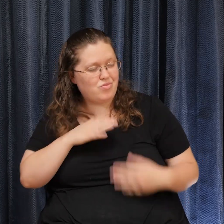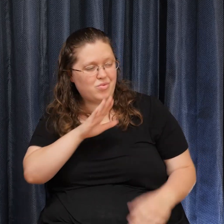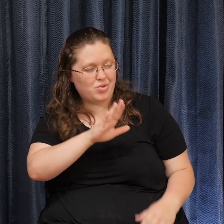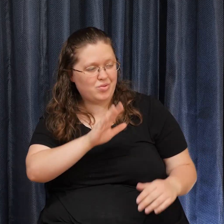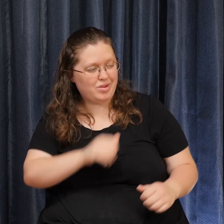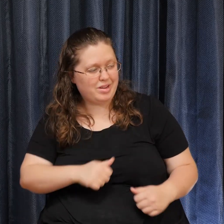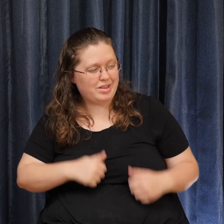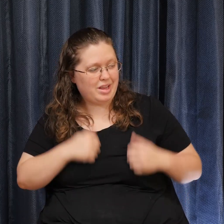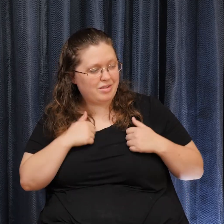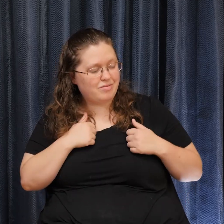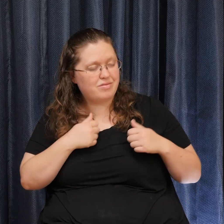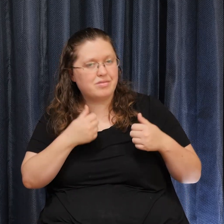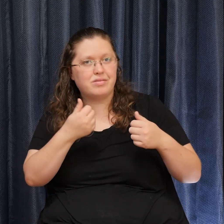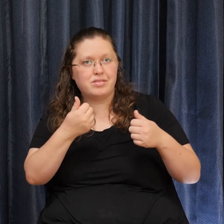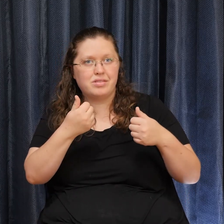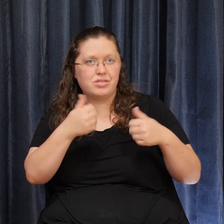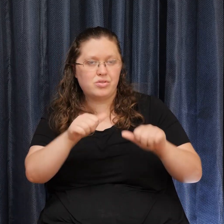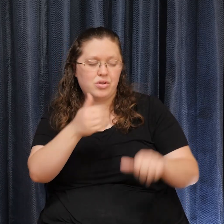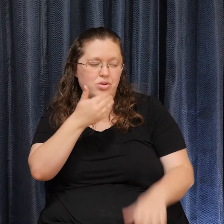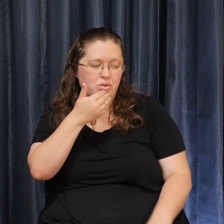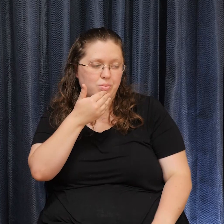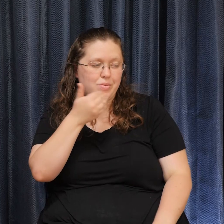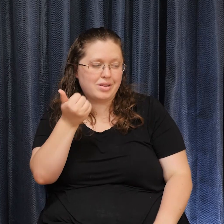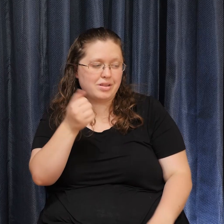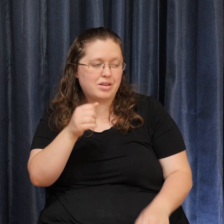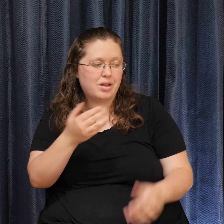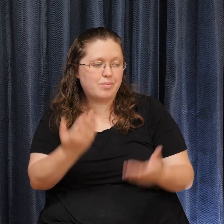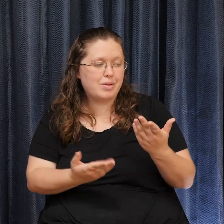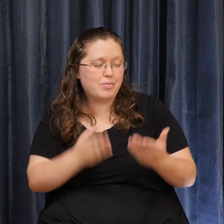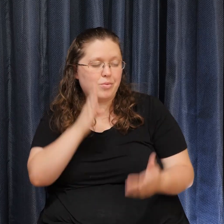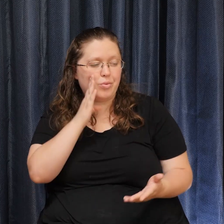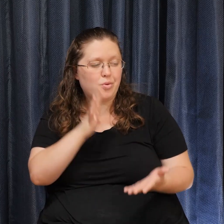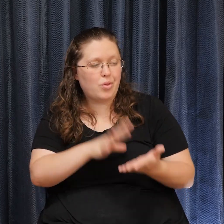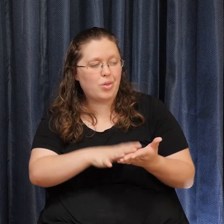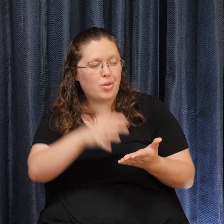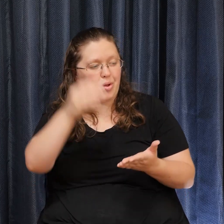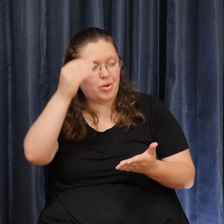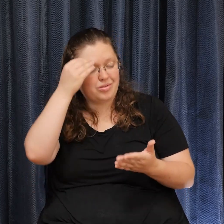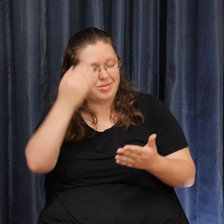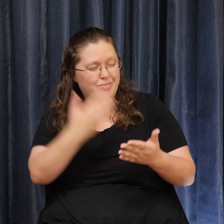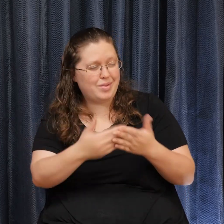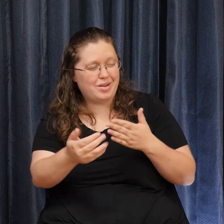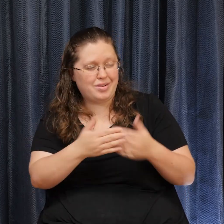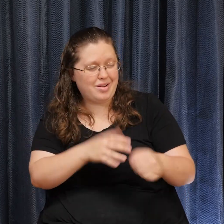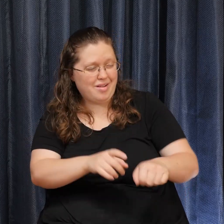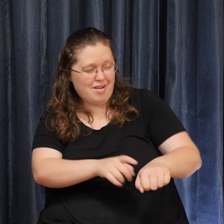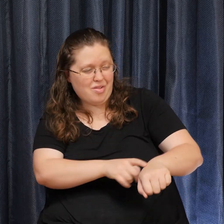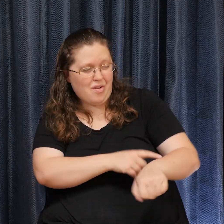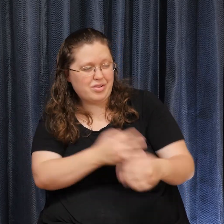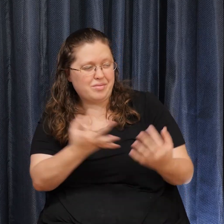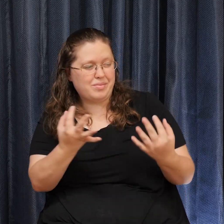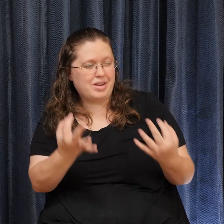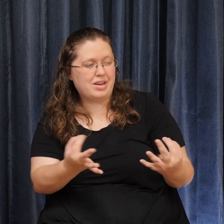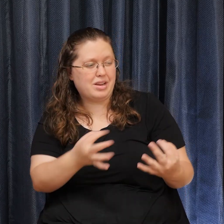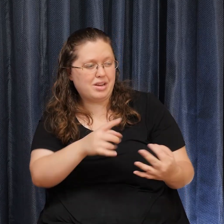your best And perhaps You will learn That no matter How long You meditate You can live Love